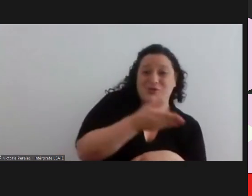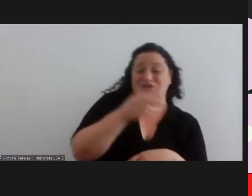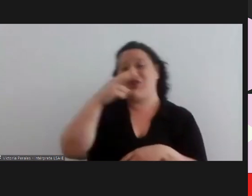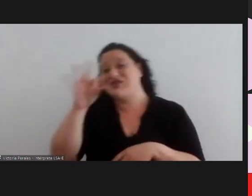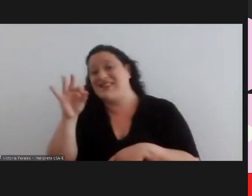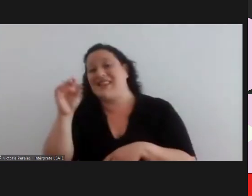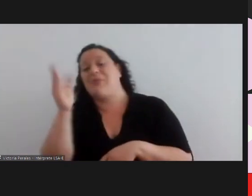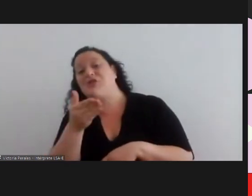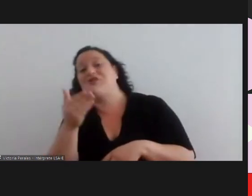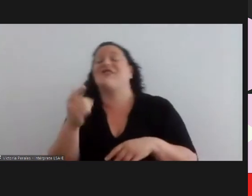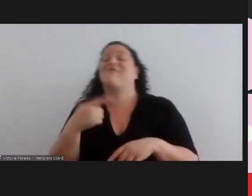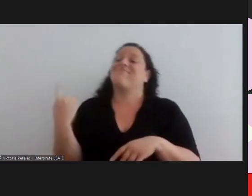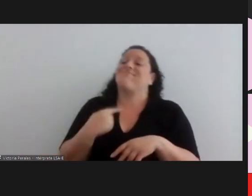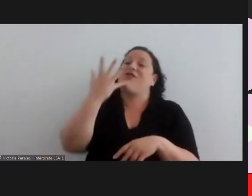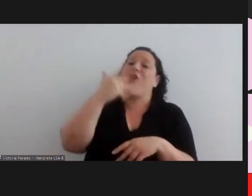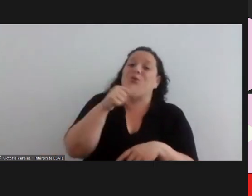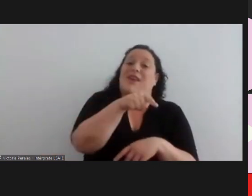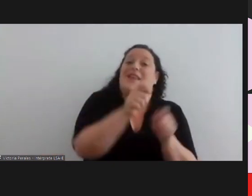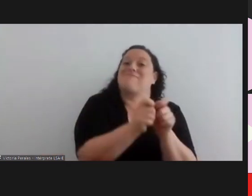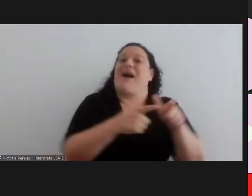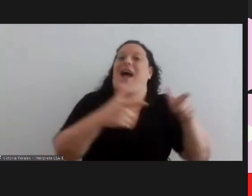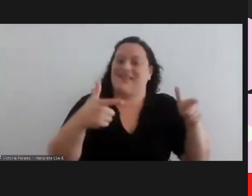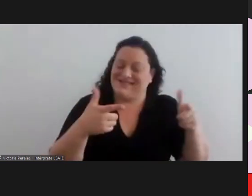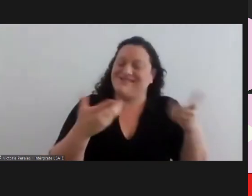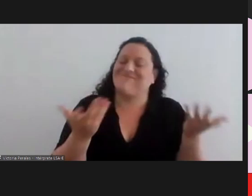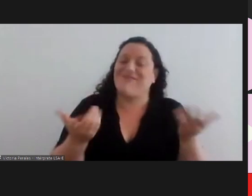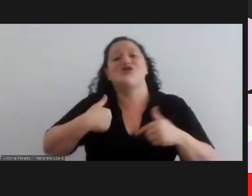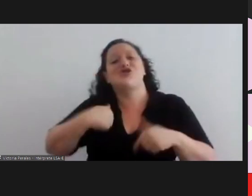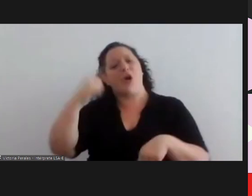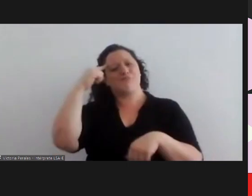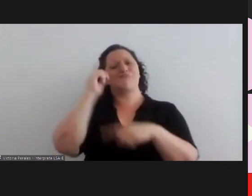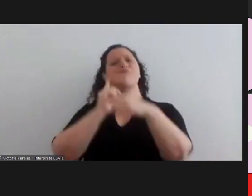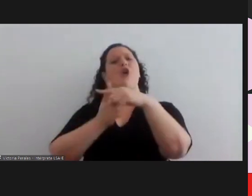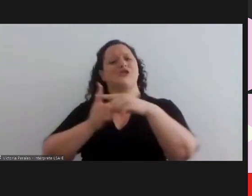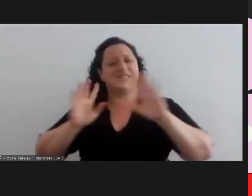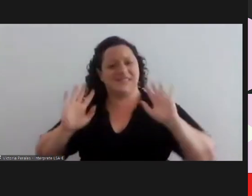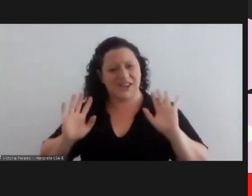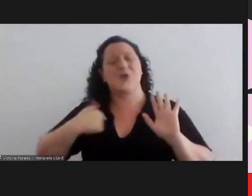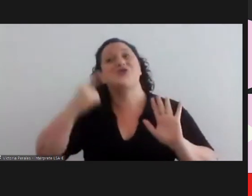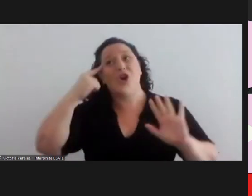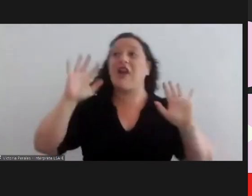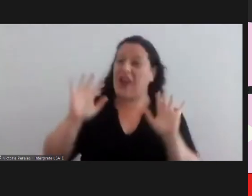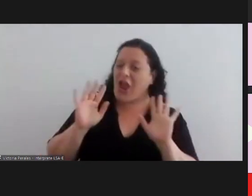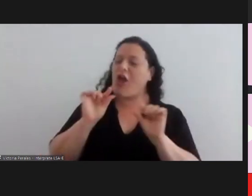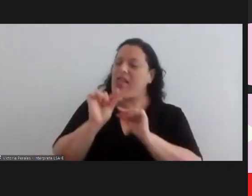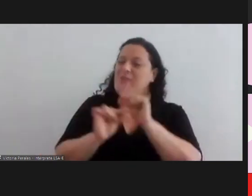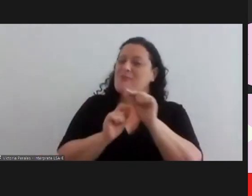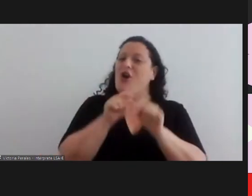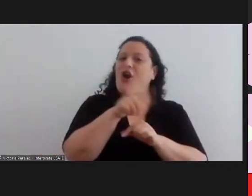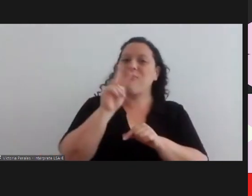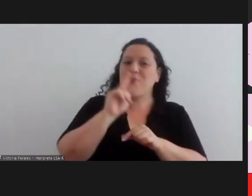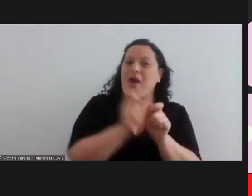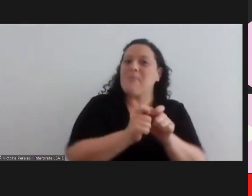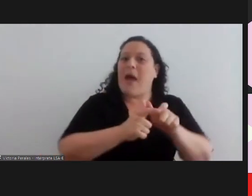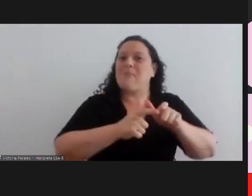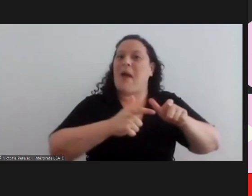70 maybe we would like to have more we would like to see this number i am an optimist i believe that we are